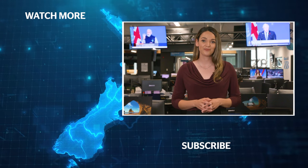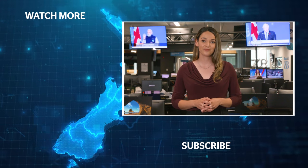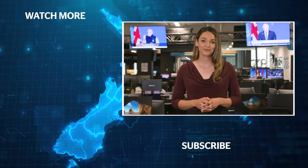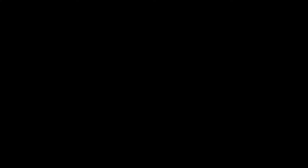more.